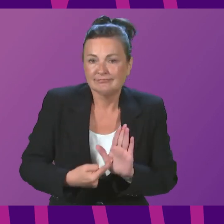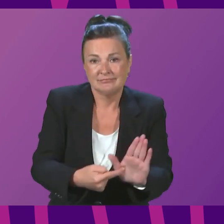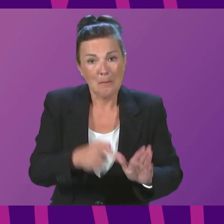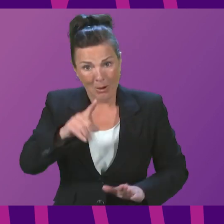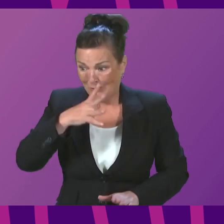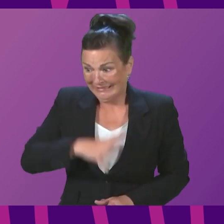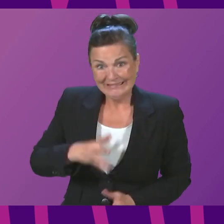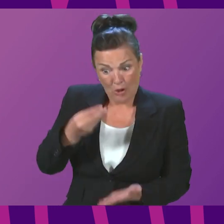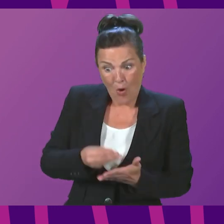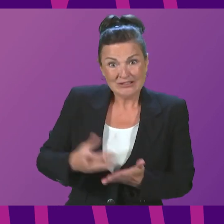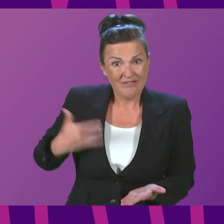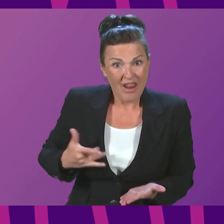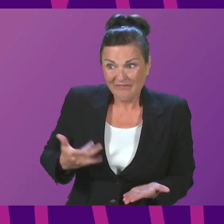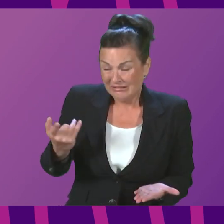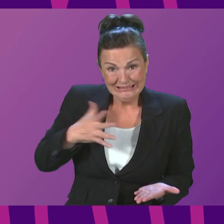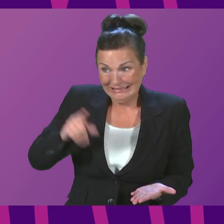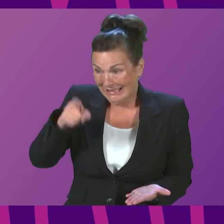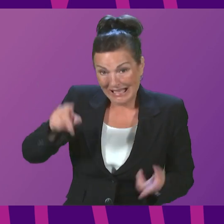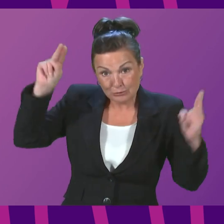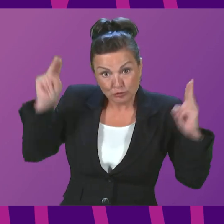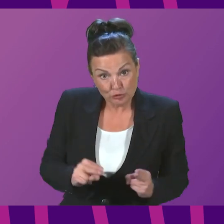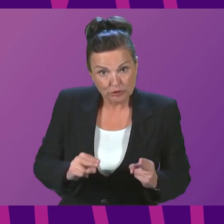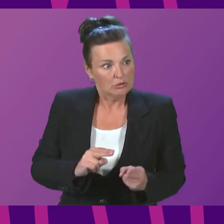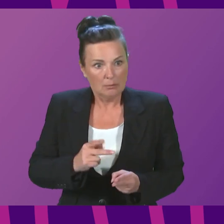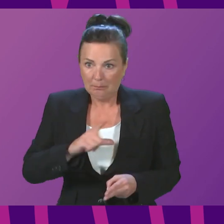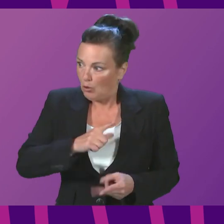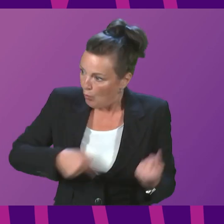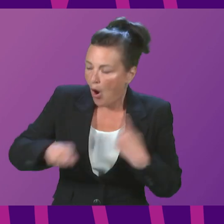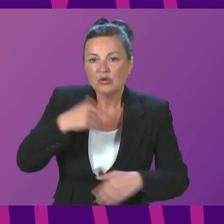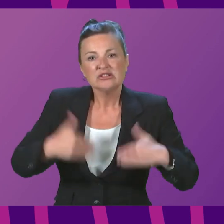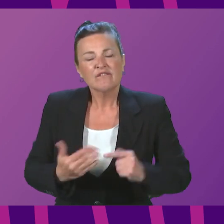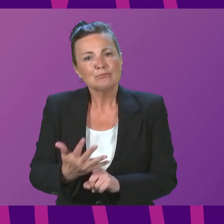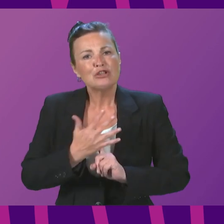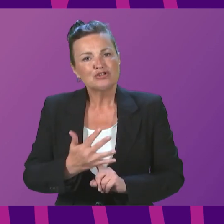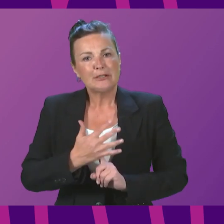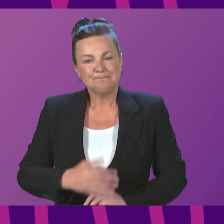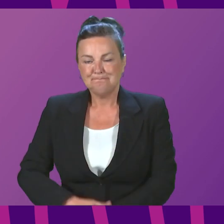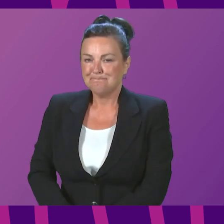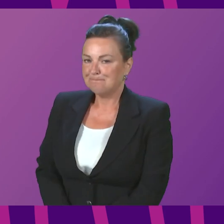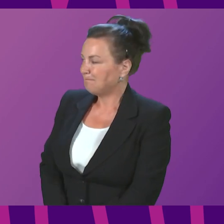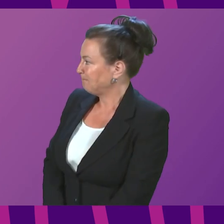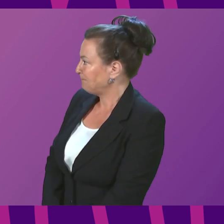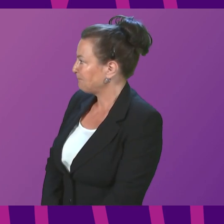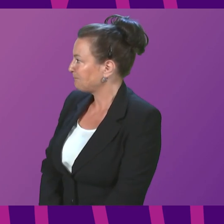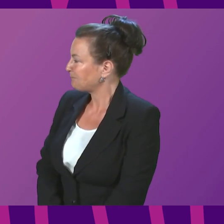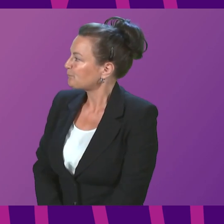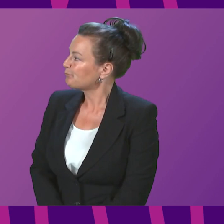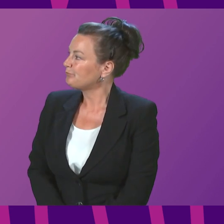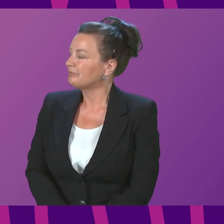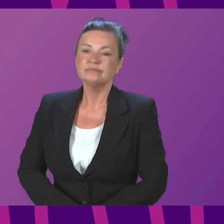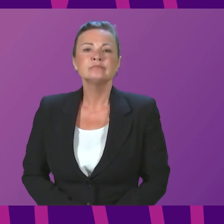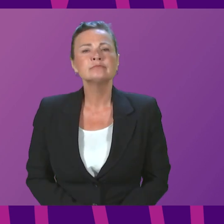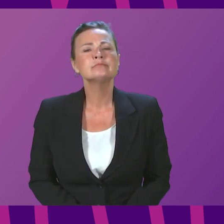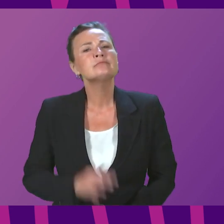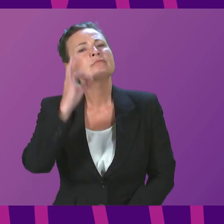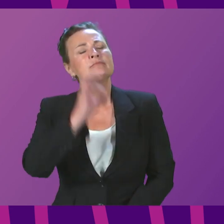pressures on police officers and everybody else across our country. Question number three, Jamie Green. To